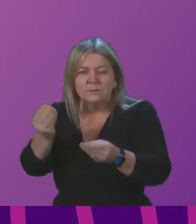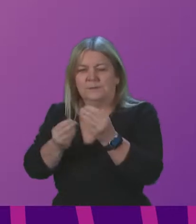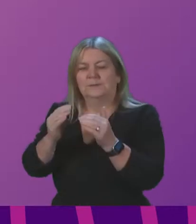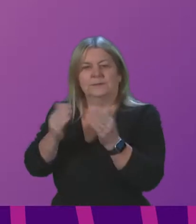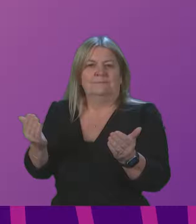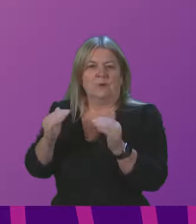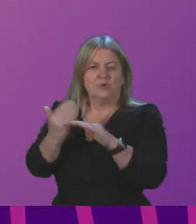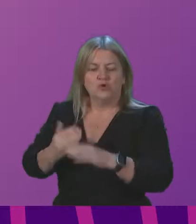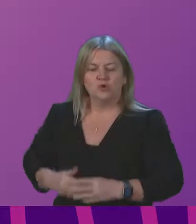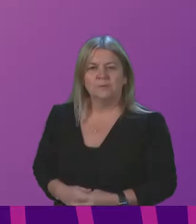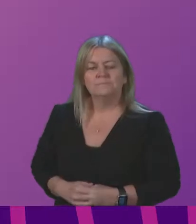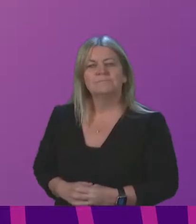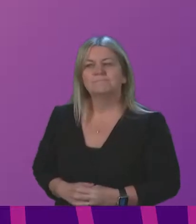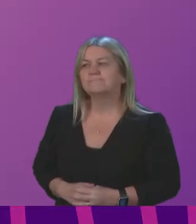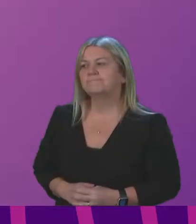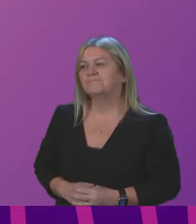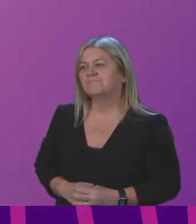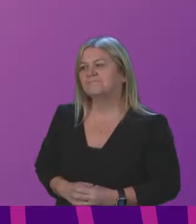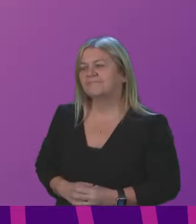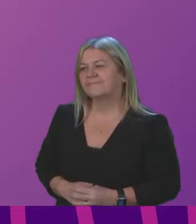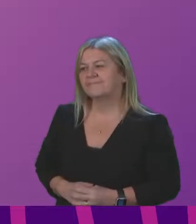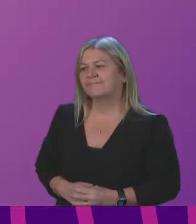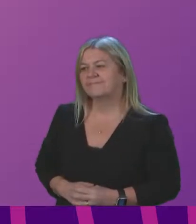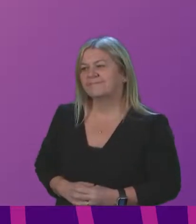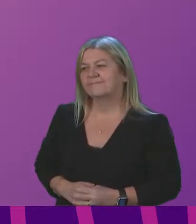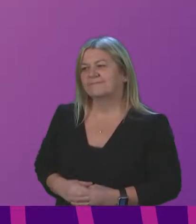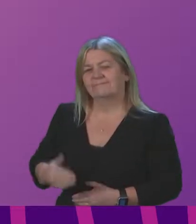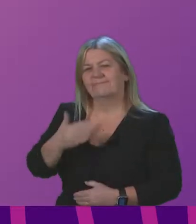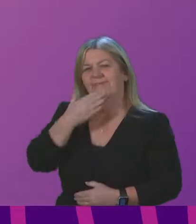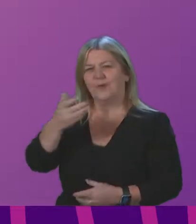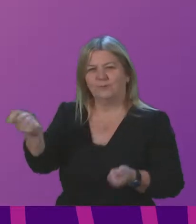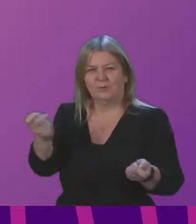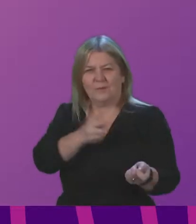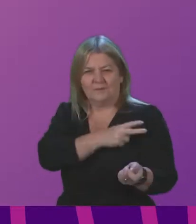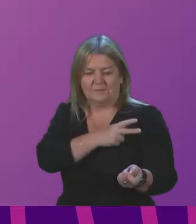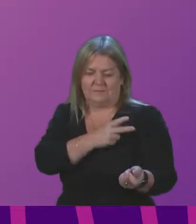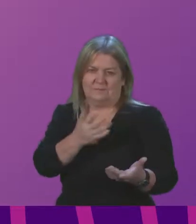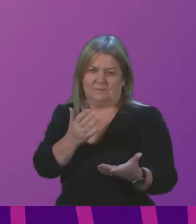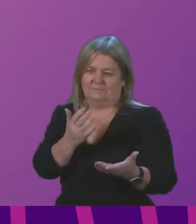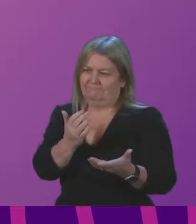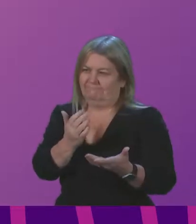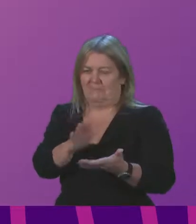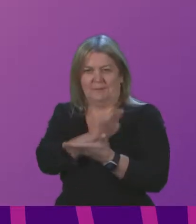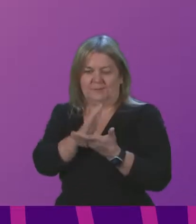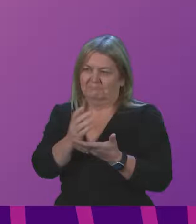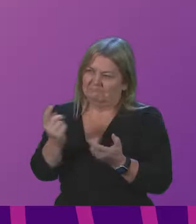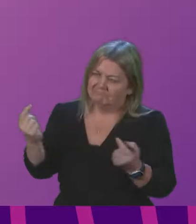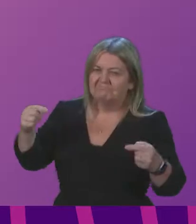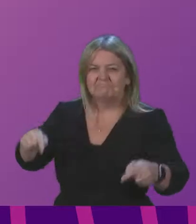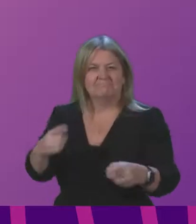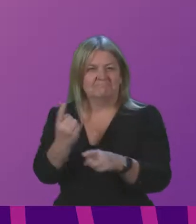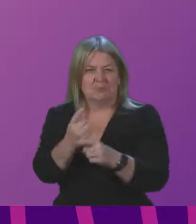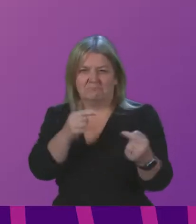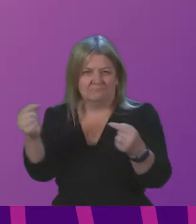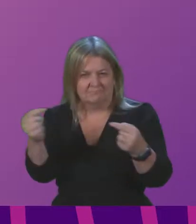Thank you, President Officer. I'm pleased to contribute to this afternoon's debate on behalf of the Economy and Fair Work Committee about our work on the ongoing